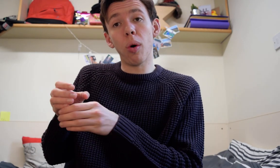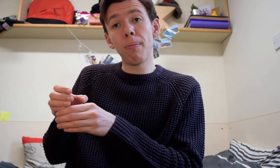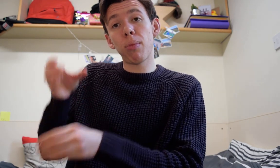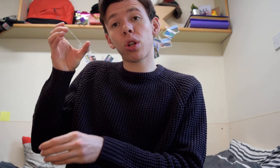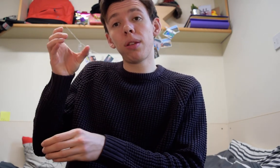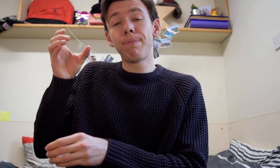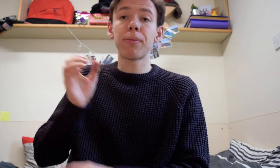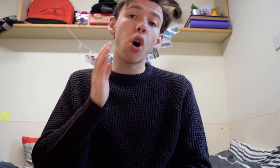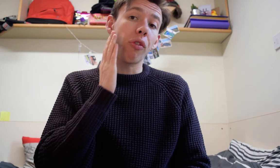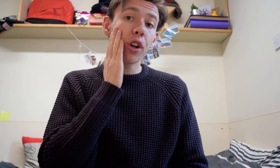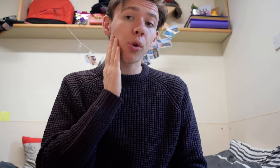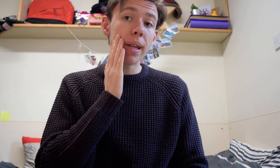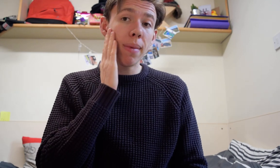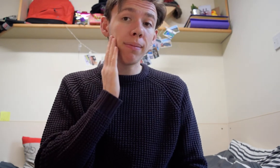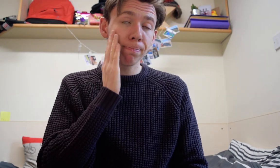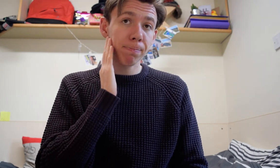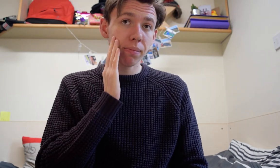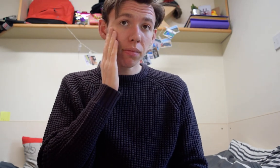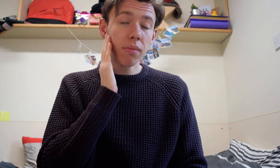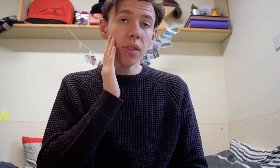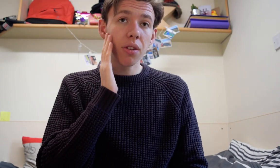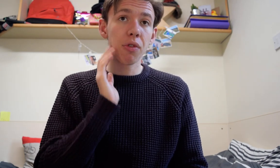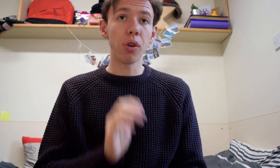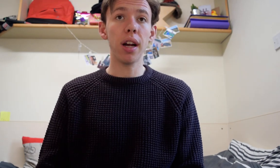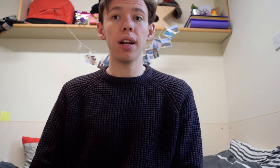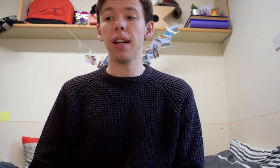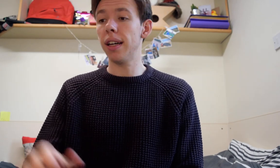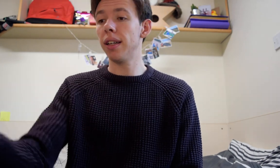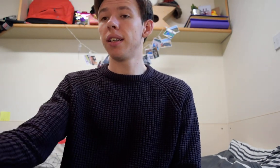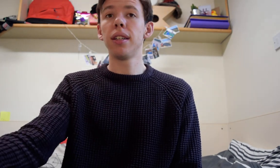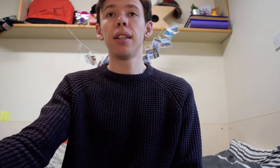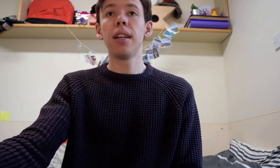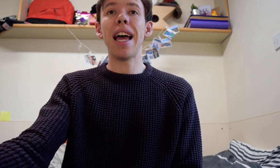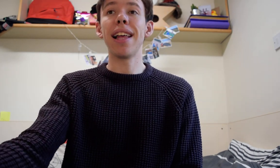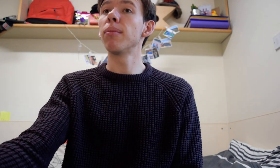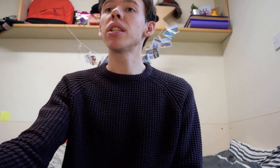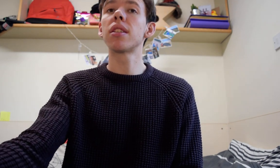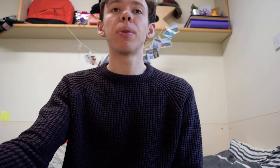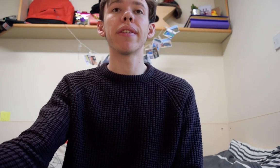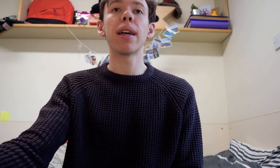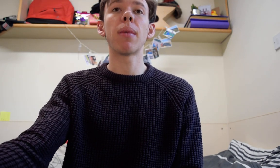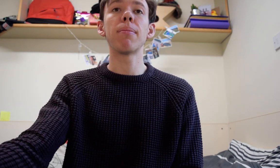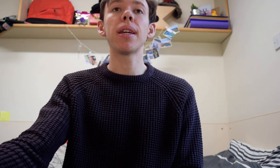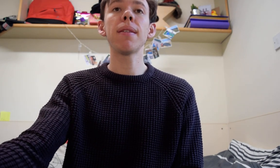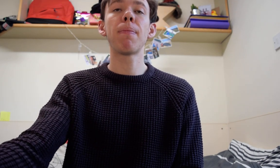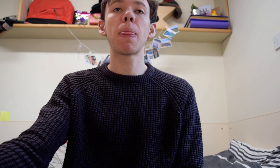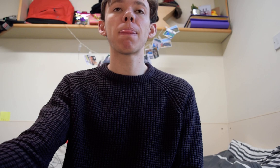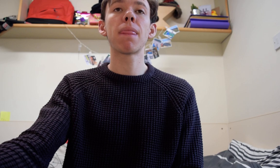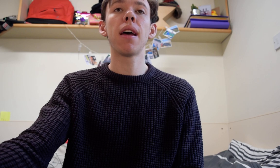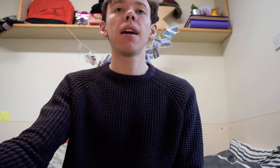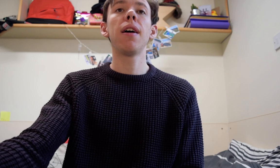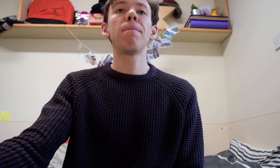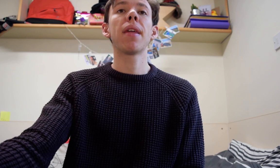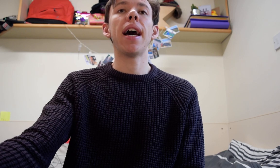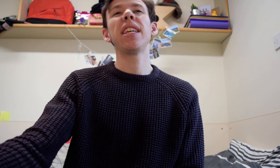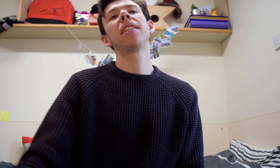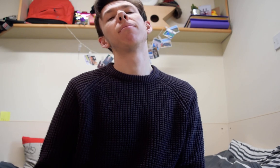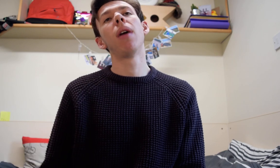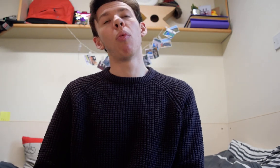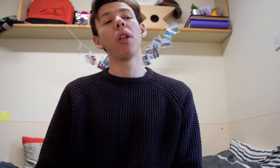bottle of cream for a ailment whatever that might be and this is one